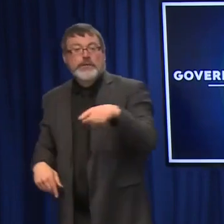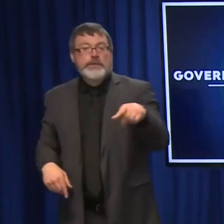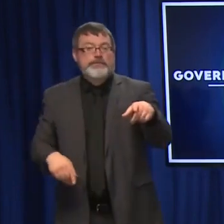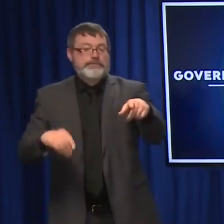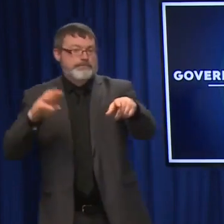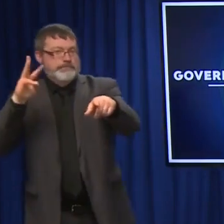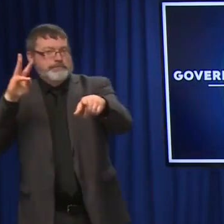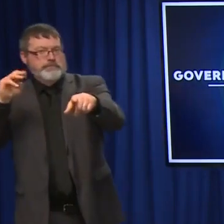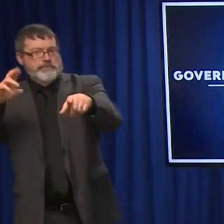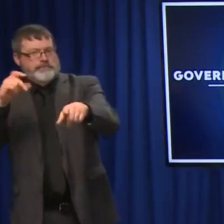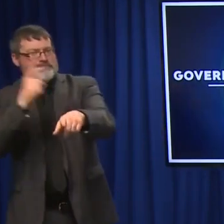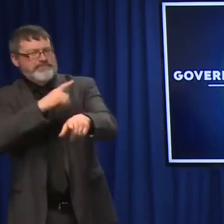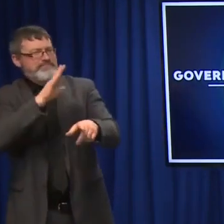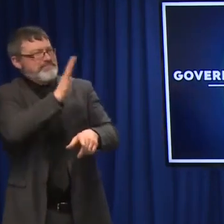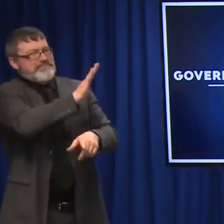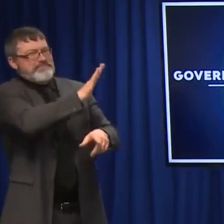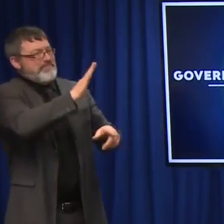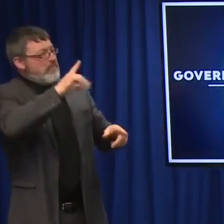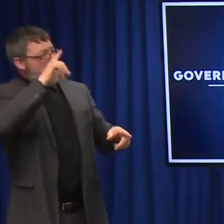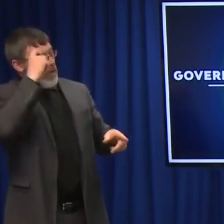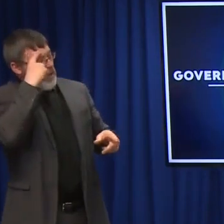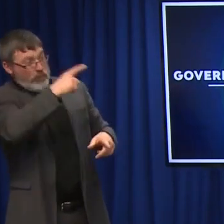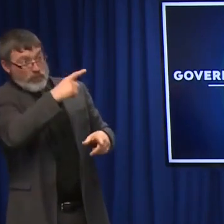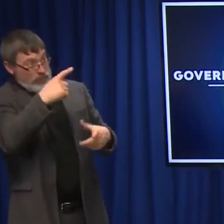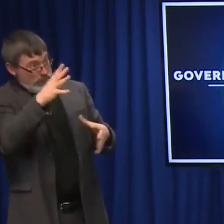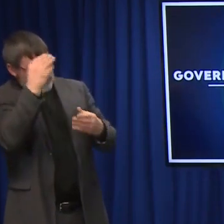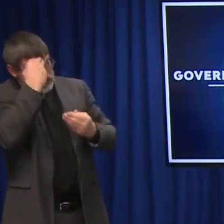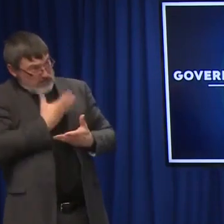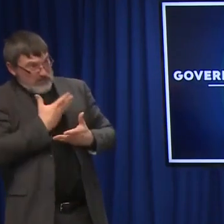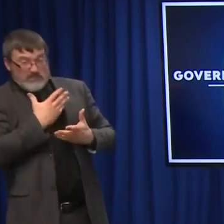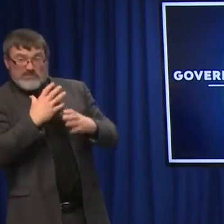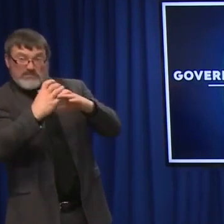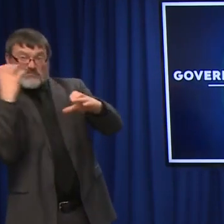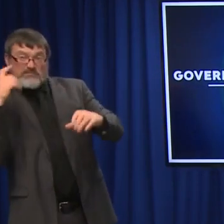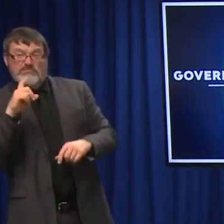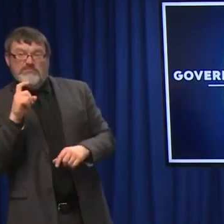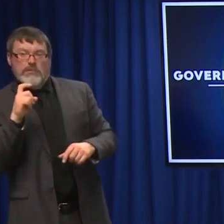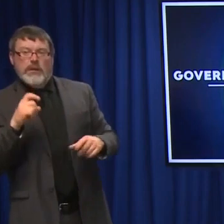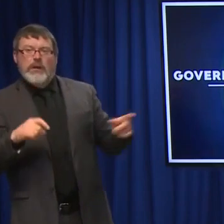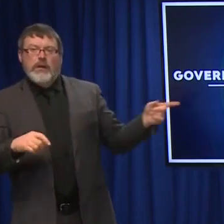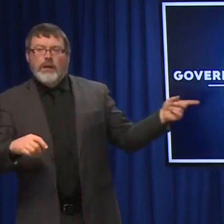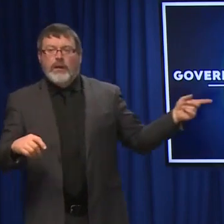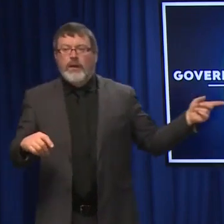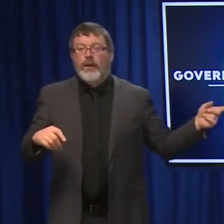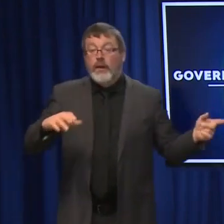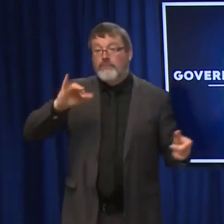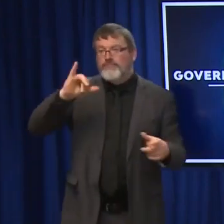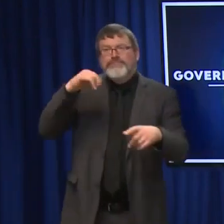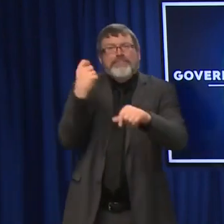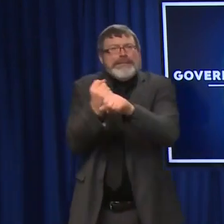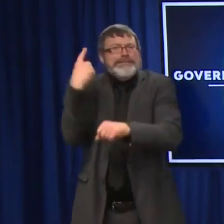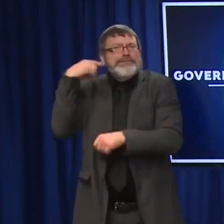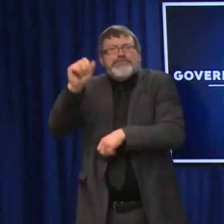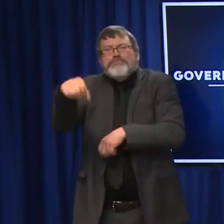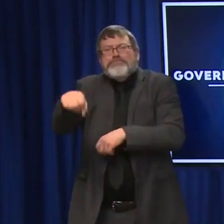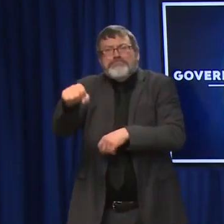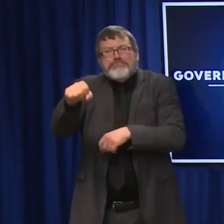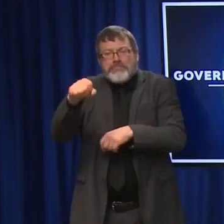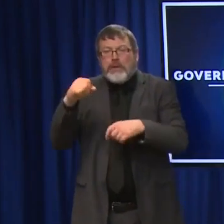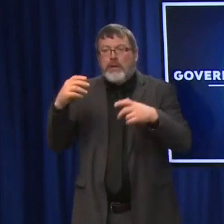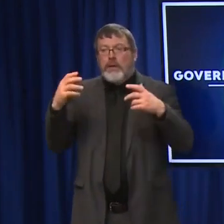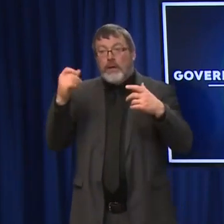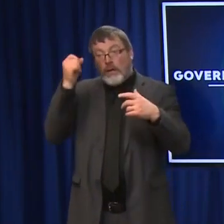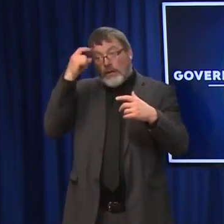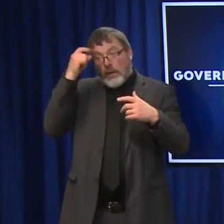reaction to that too, given where we are at this point. Yeah, so that was the case early on. There's a lot of precautionary measures that hospitals will take,